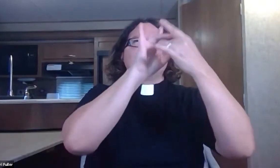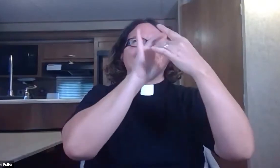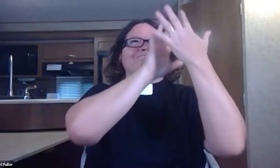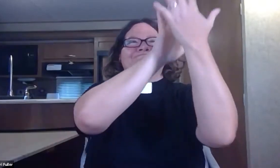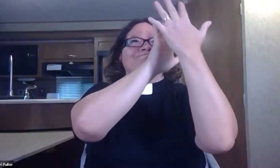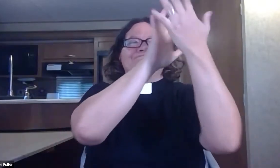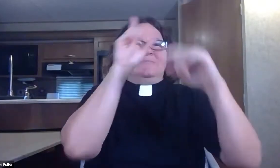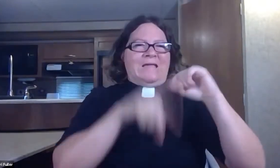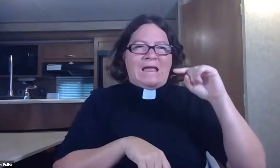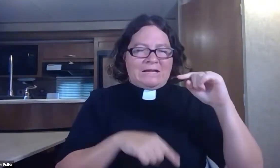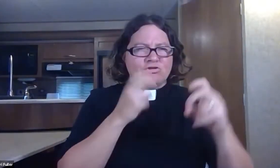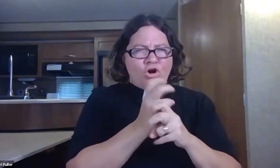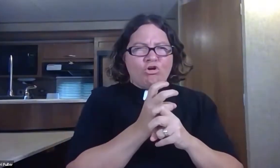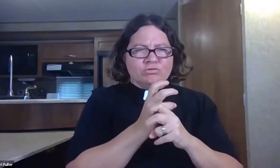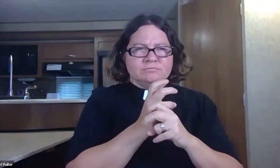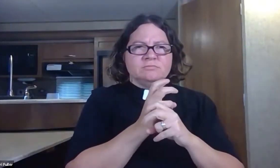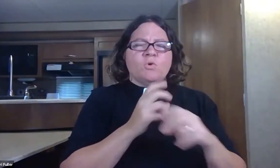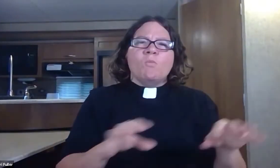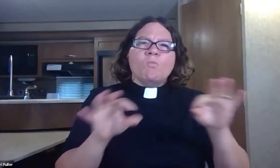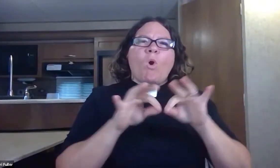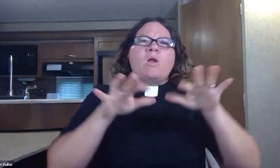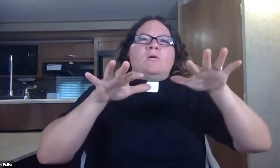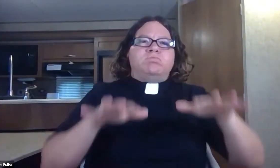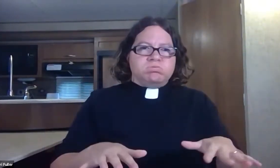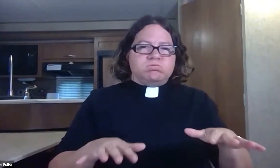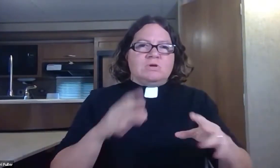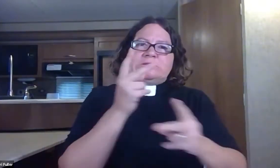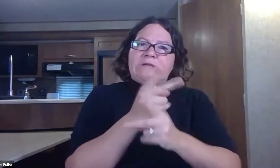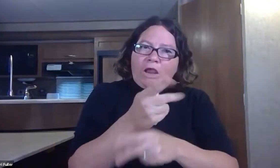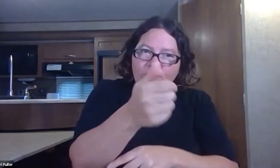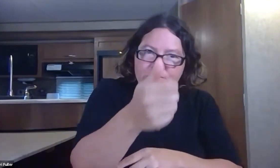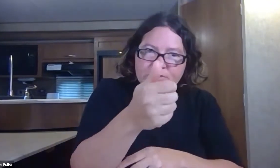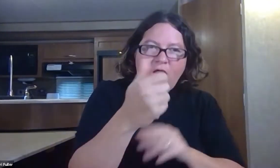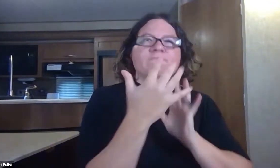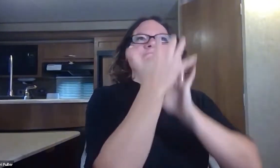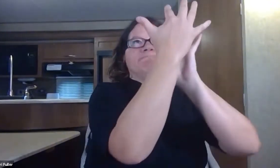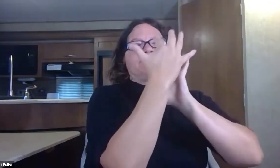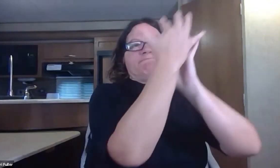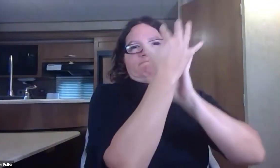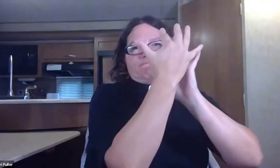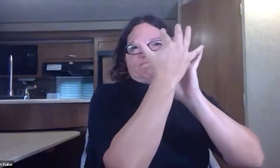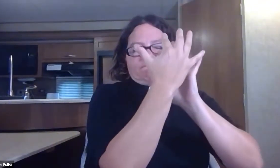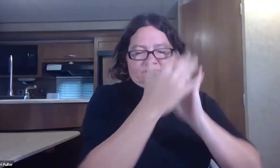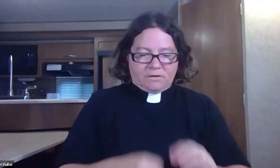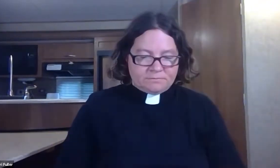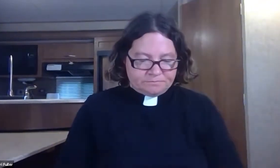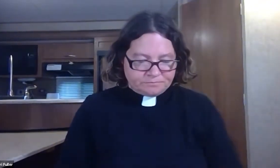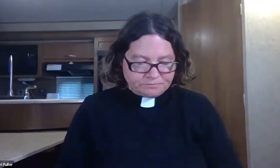anxiety-ridden, it's harder to be in God's presence. So take care of yourselves. Spend time